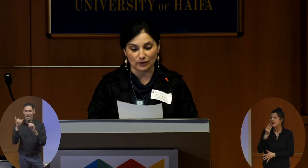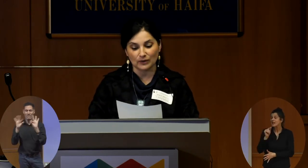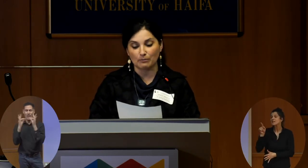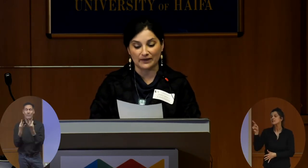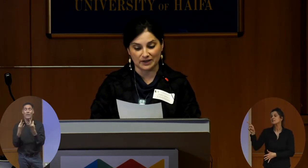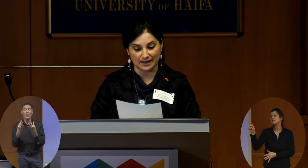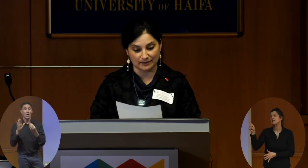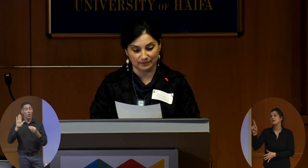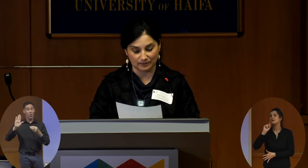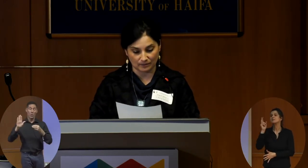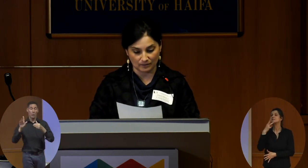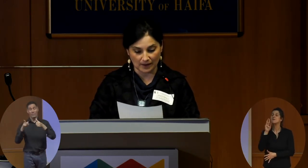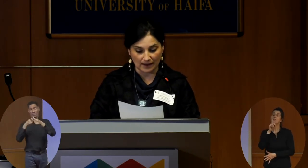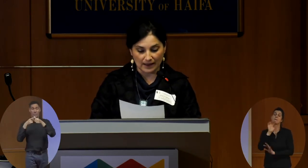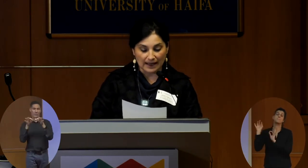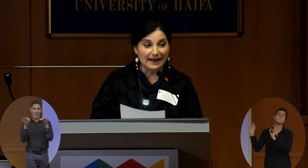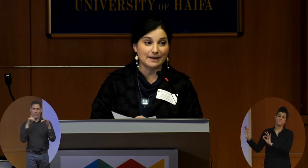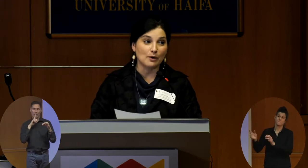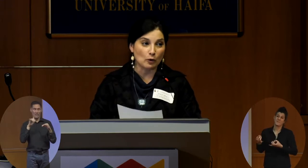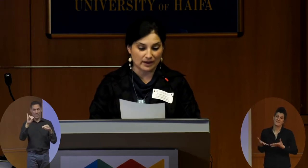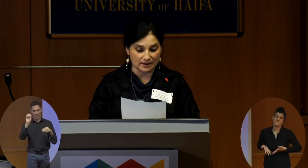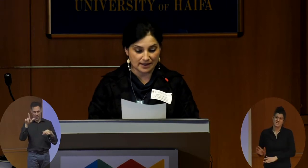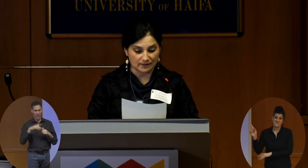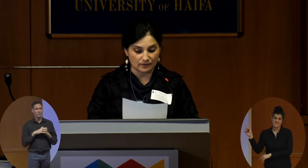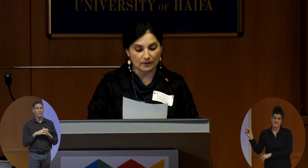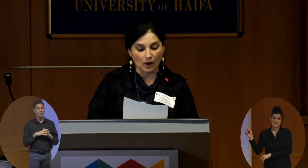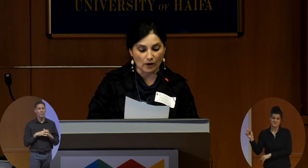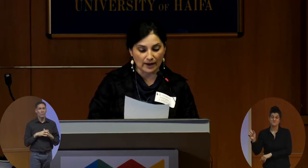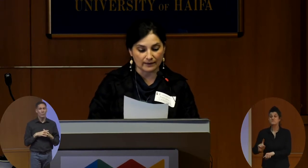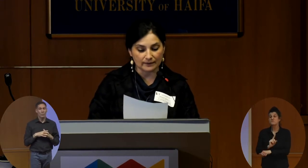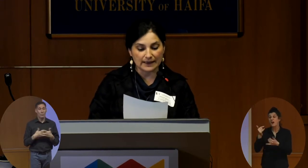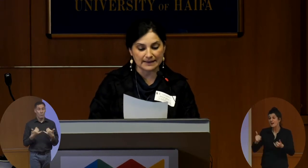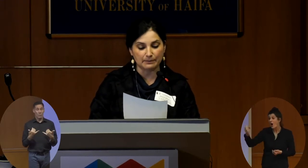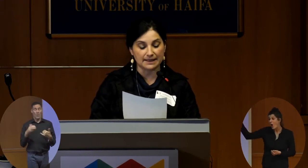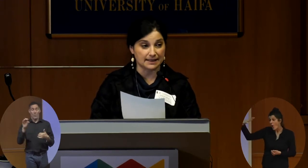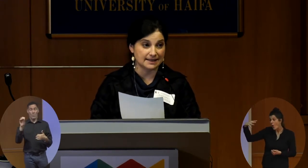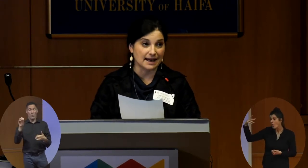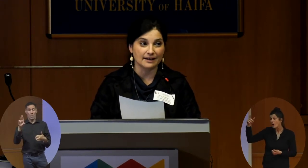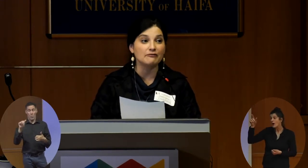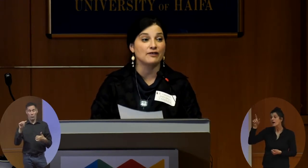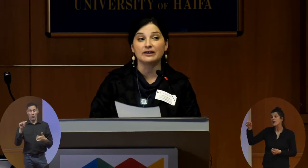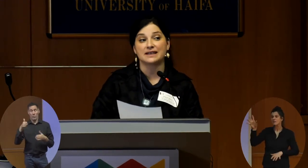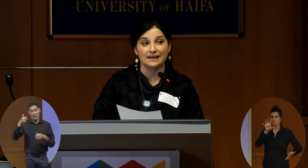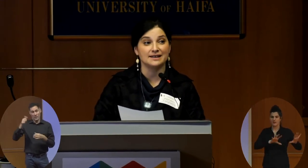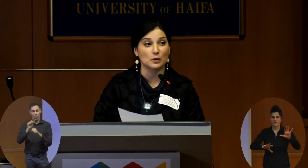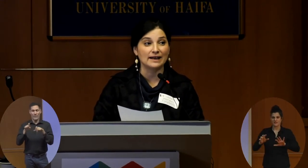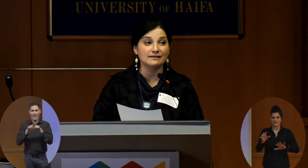mother tongue. At the moment, Ora is a media designer, a very talented one.